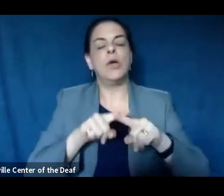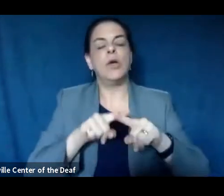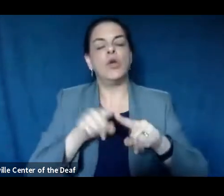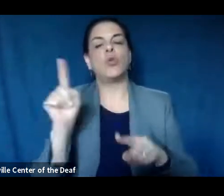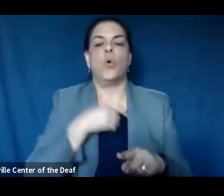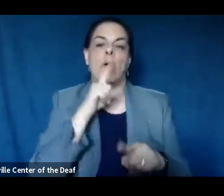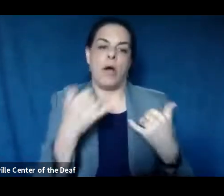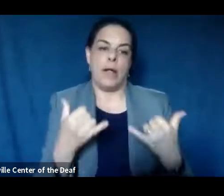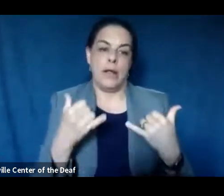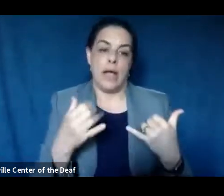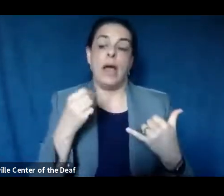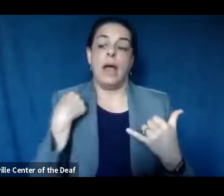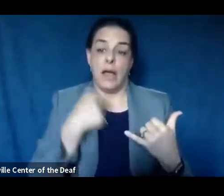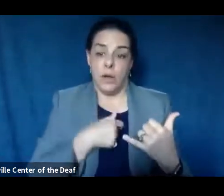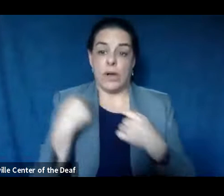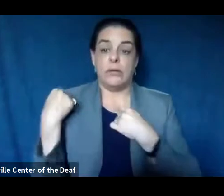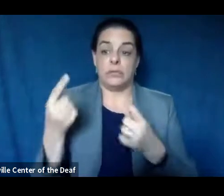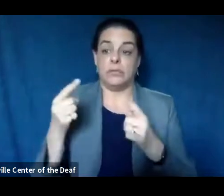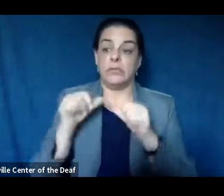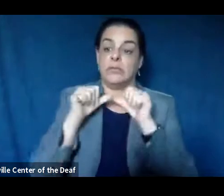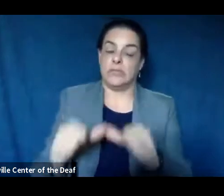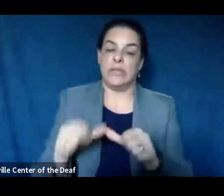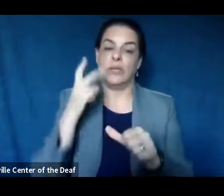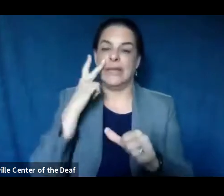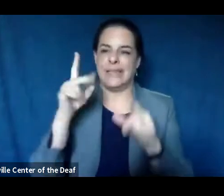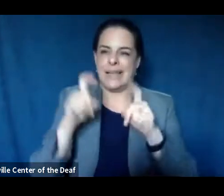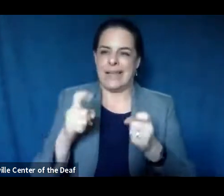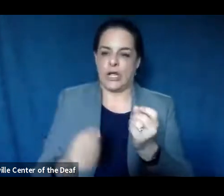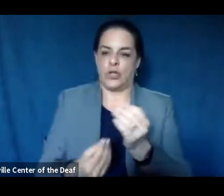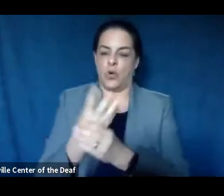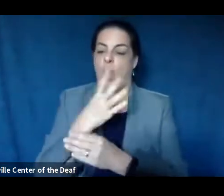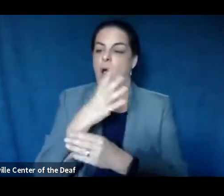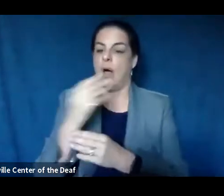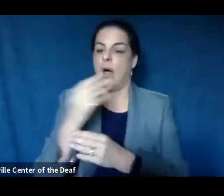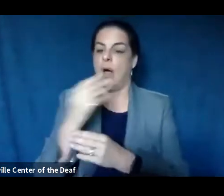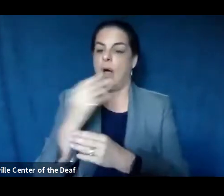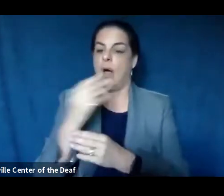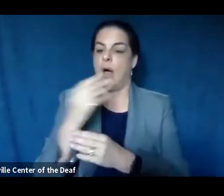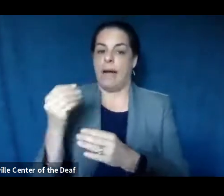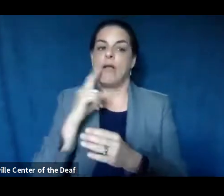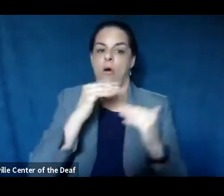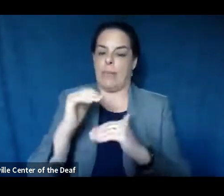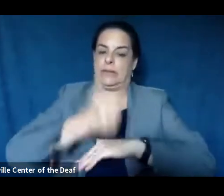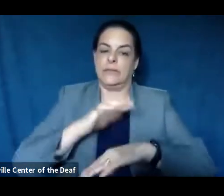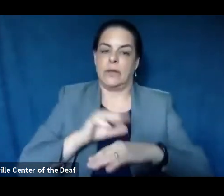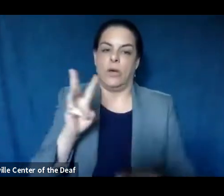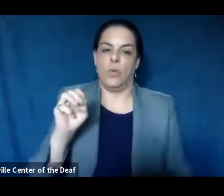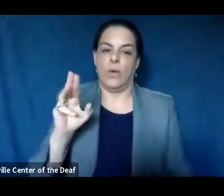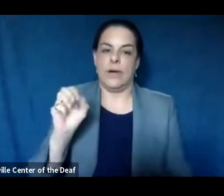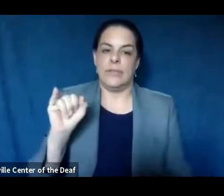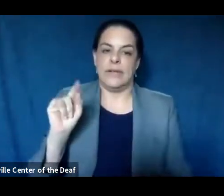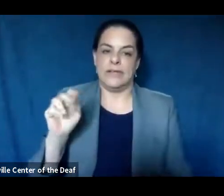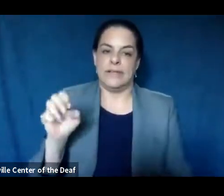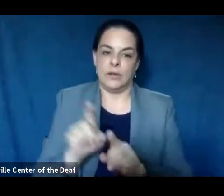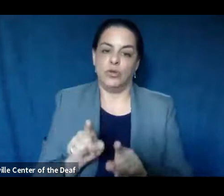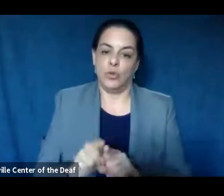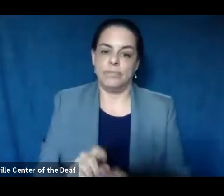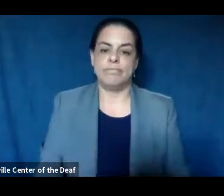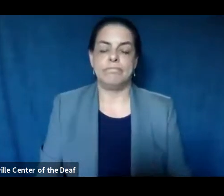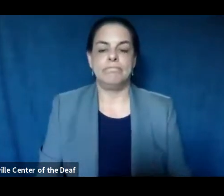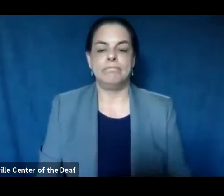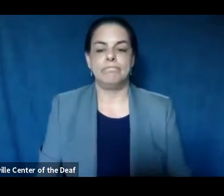Um, and we have been continuing to see testing grow and there are limitations listed on the website as well about the, um, testing information that we have.